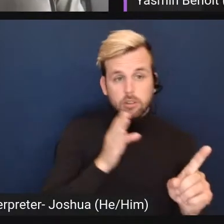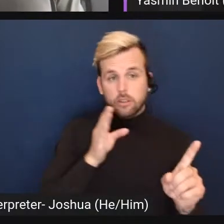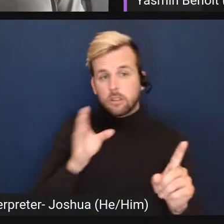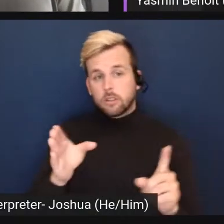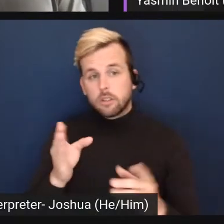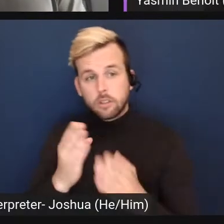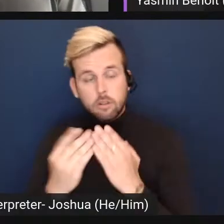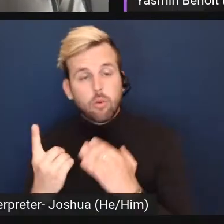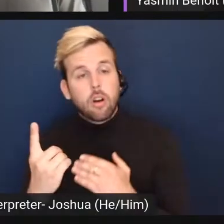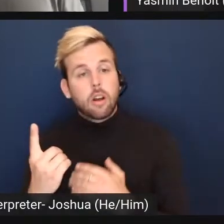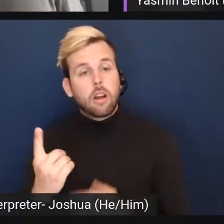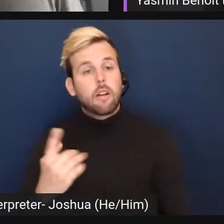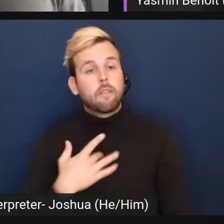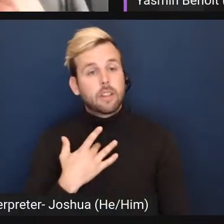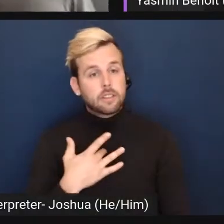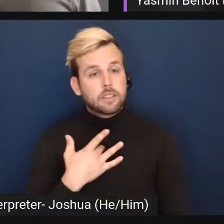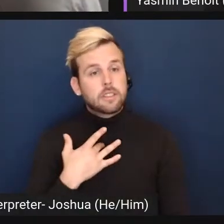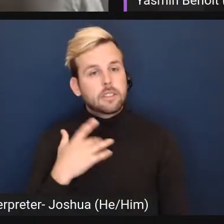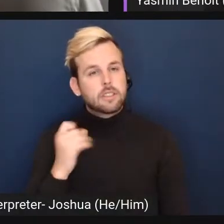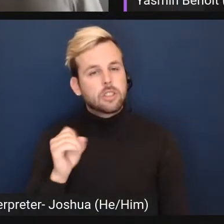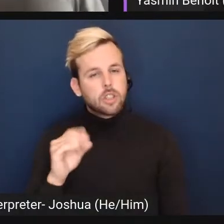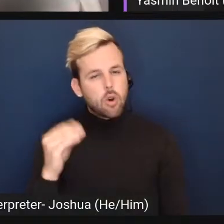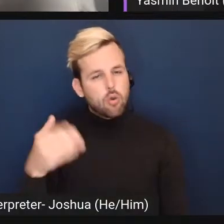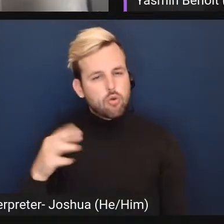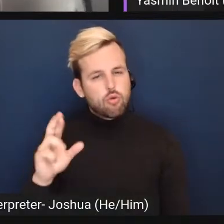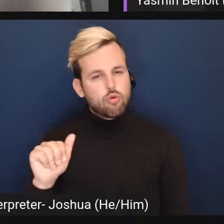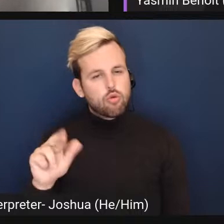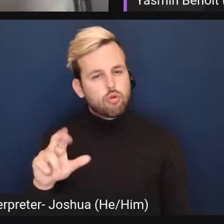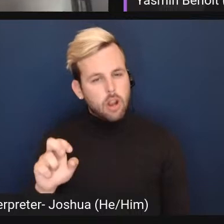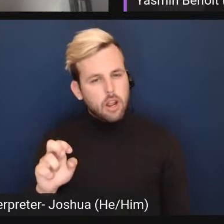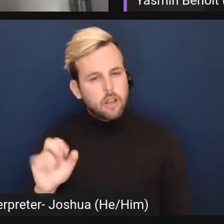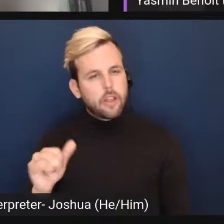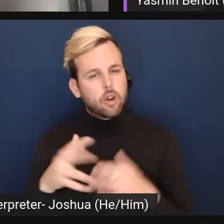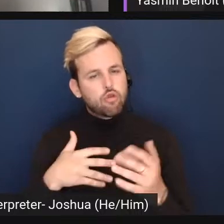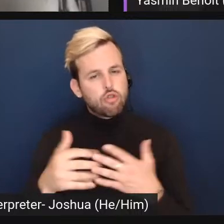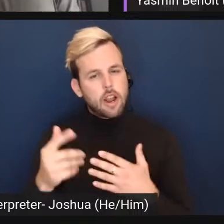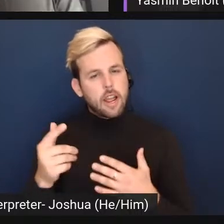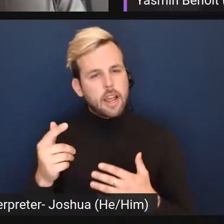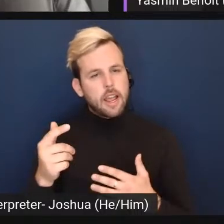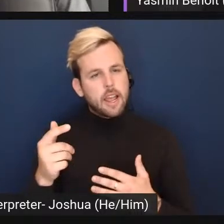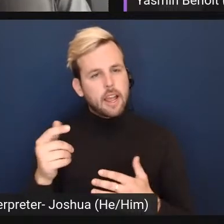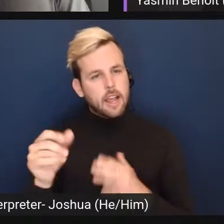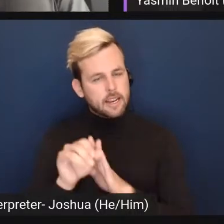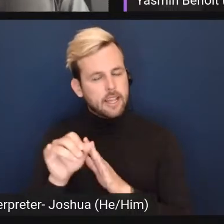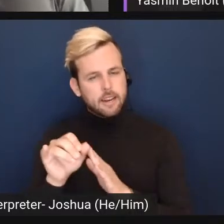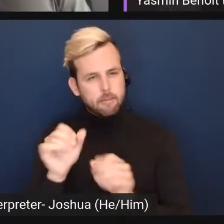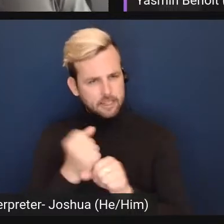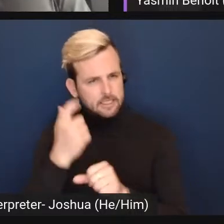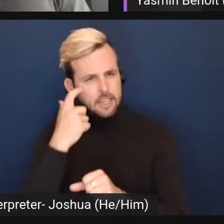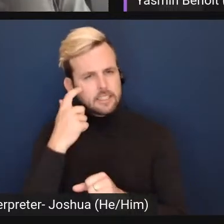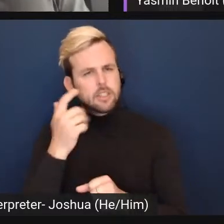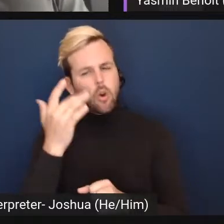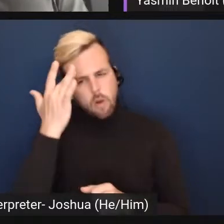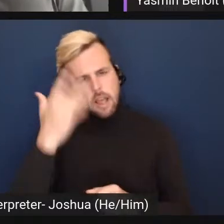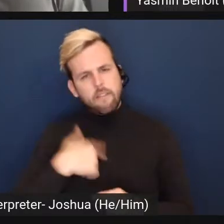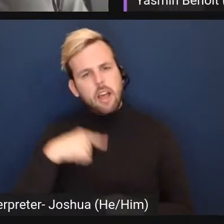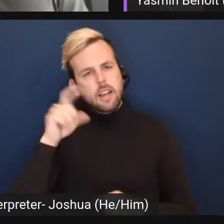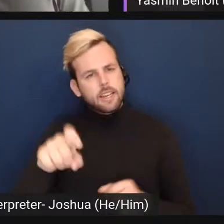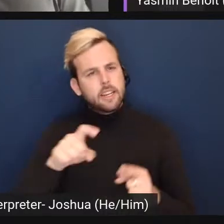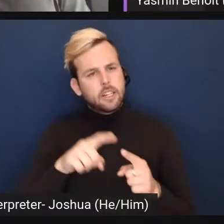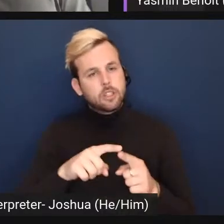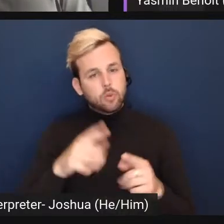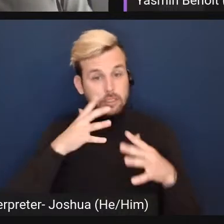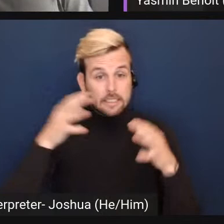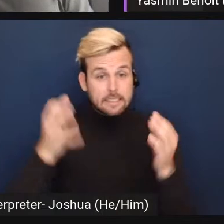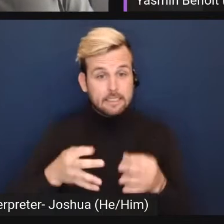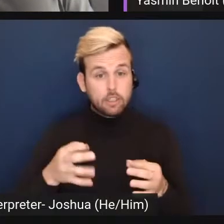experiences it so rarely that a gray identity doesn't make sense? Like why, why is there a need to draw that distinction?